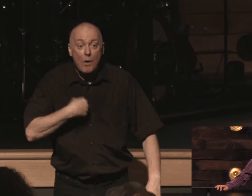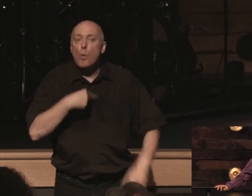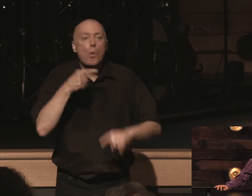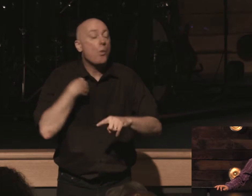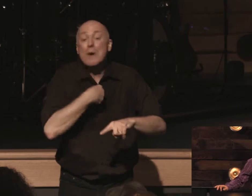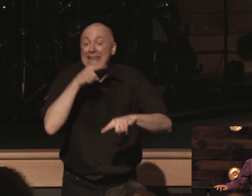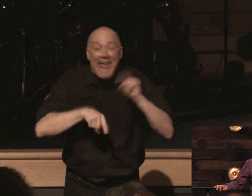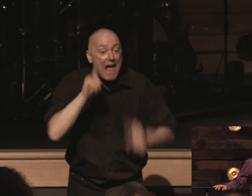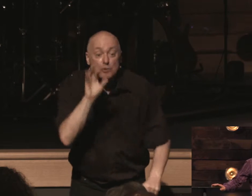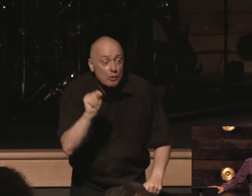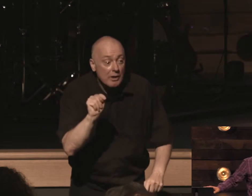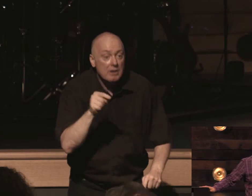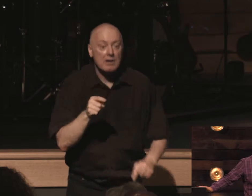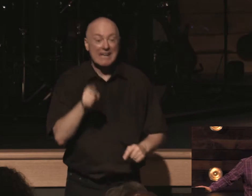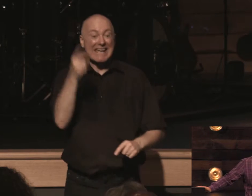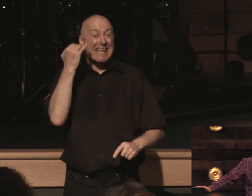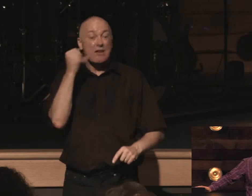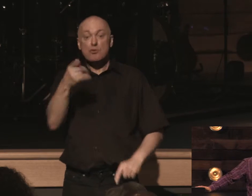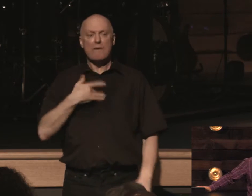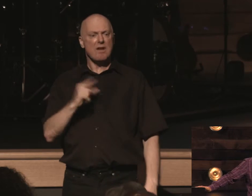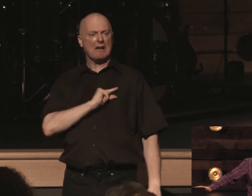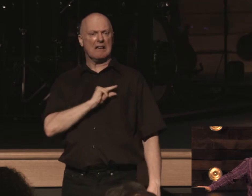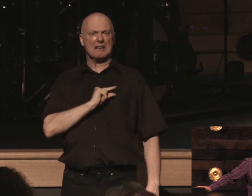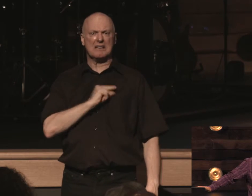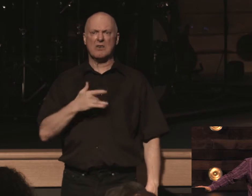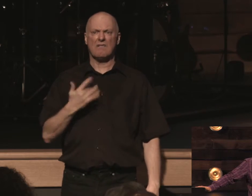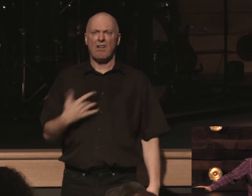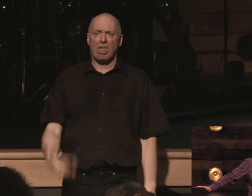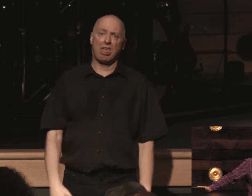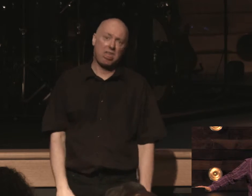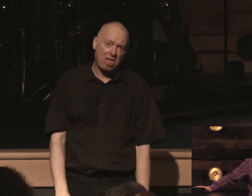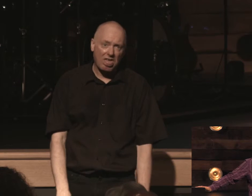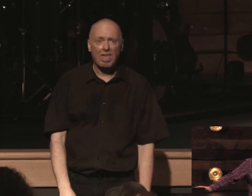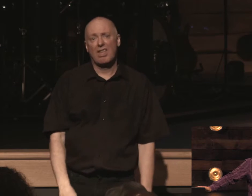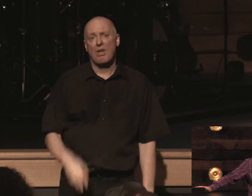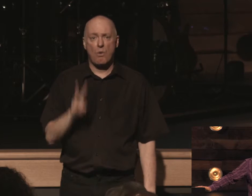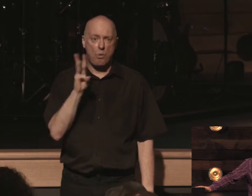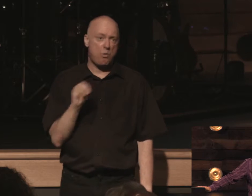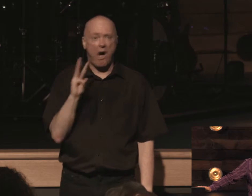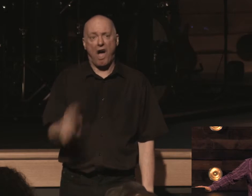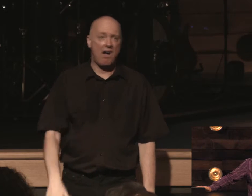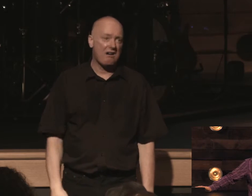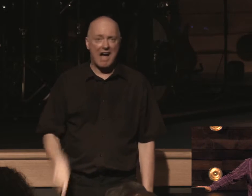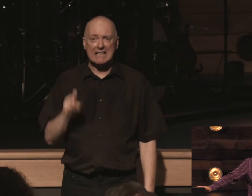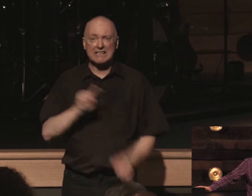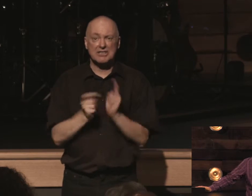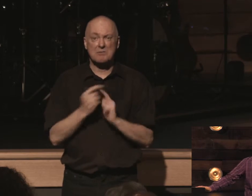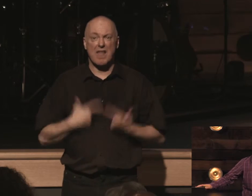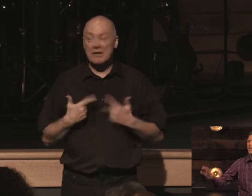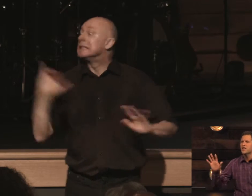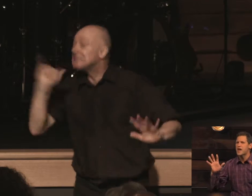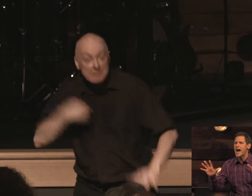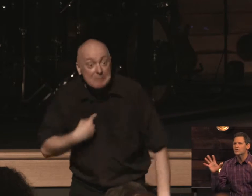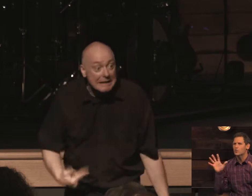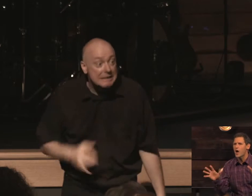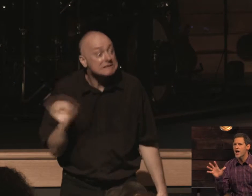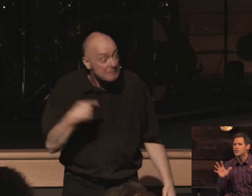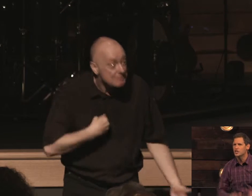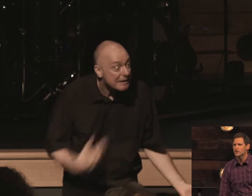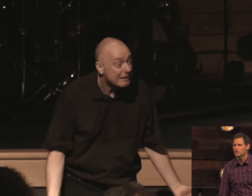it so right now if you're feeling guilty and if right now you feel all beat up and right now you're just like wow man i got to get things together so do i okay but again that's why jesus